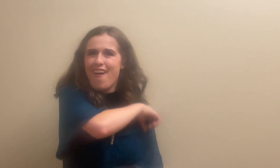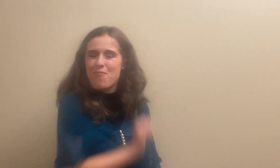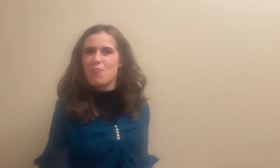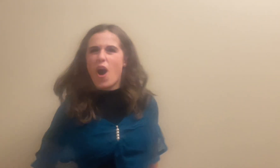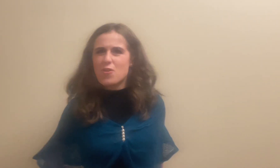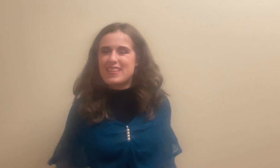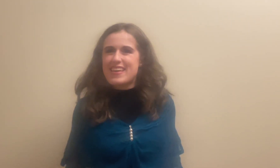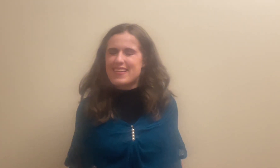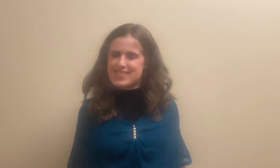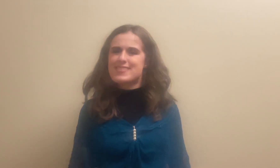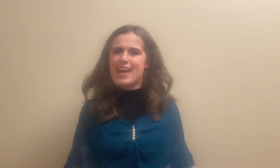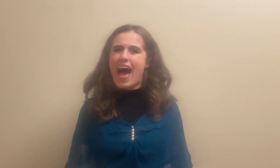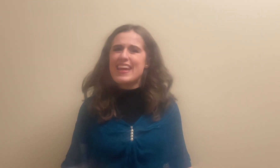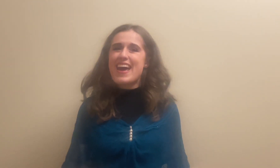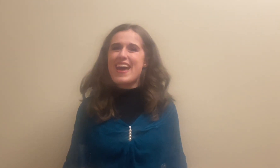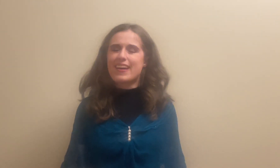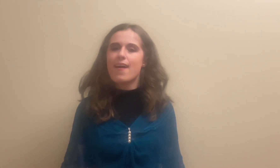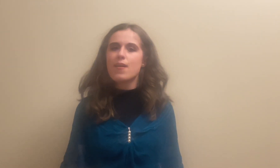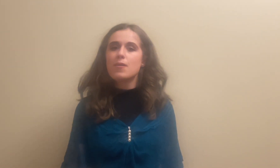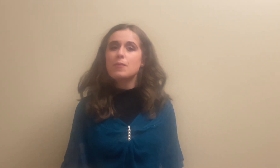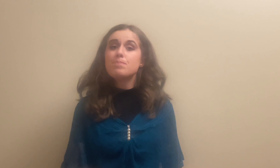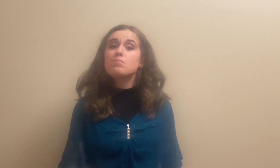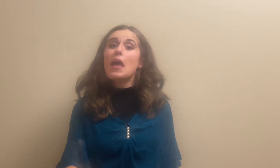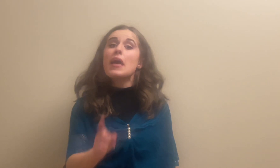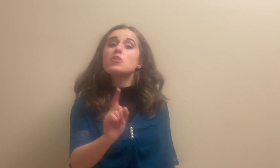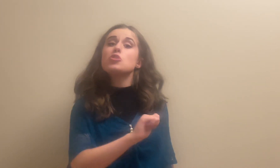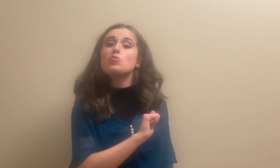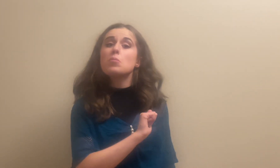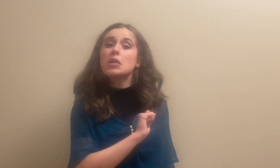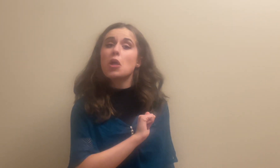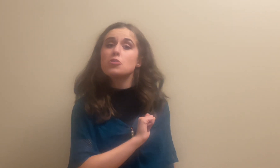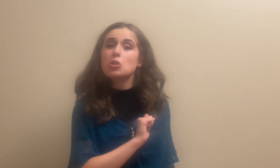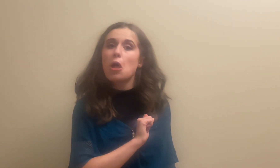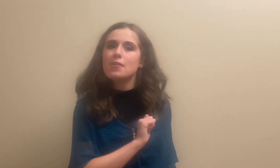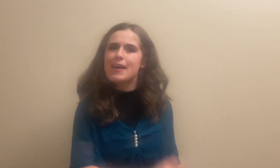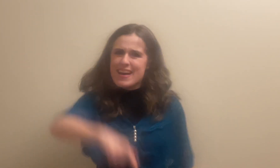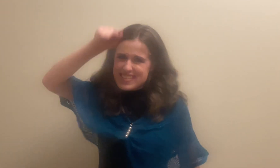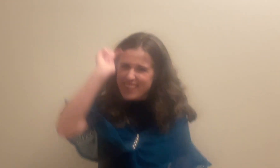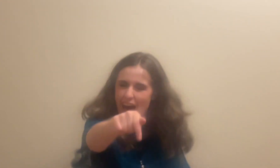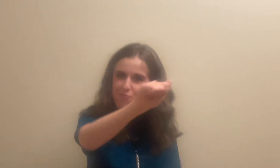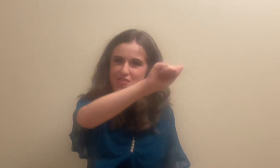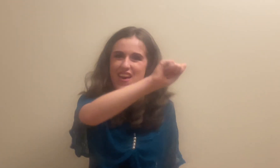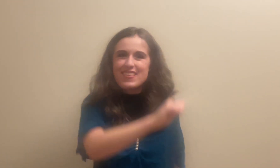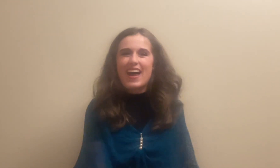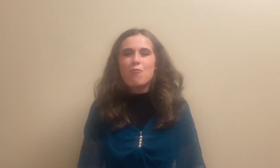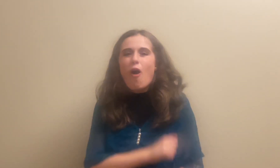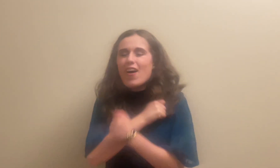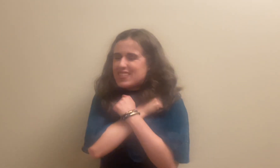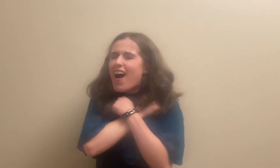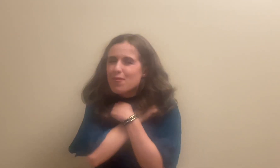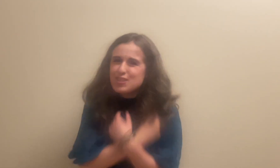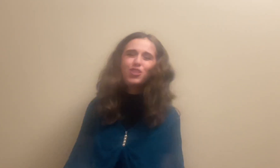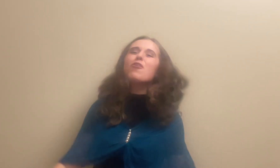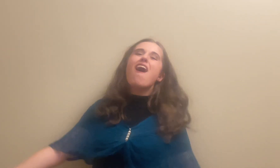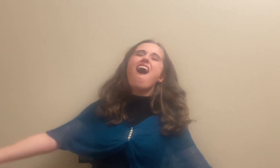Moderately ecstatic And soon nonchalant Till everything that I want comes true Oh, what I